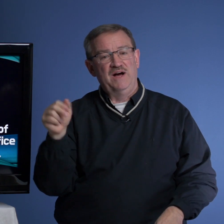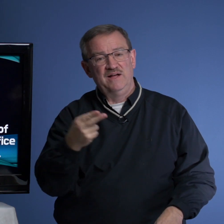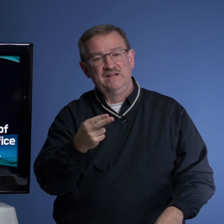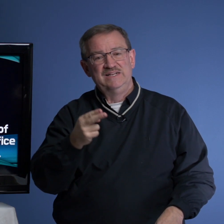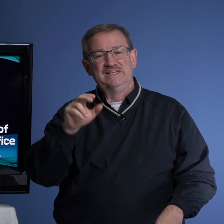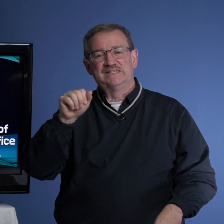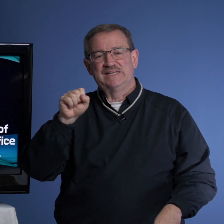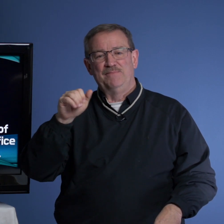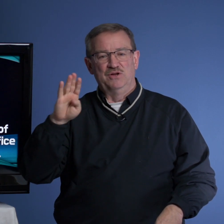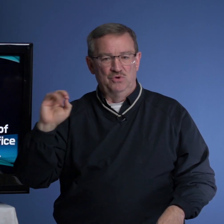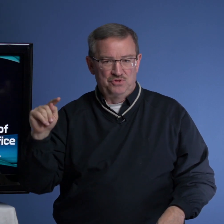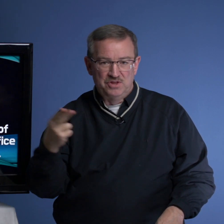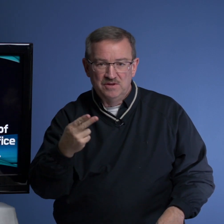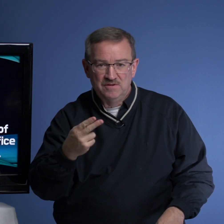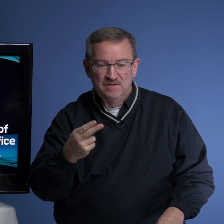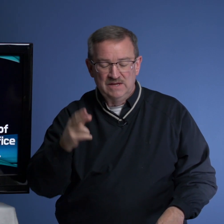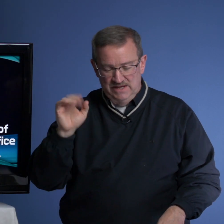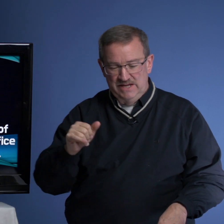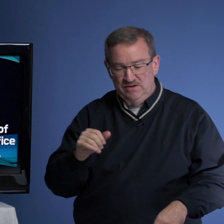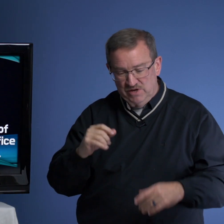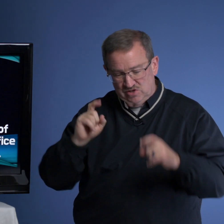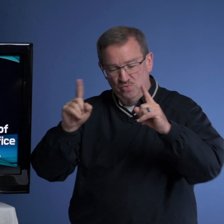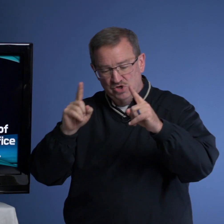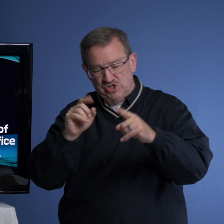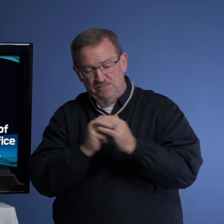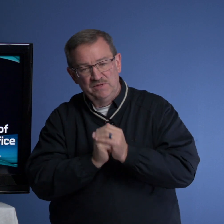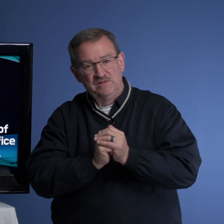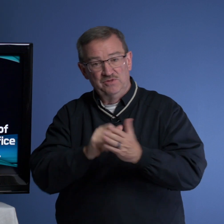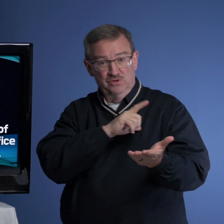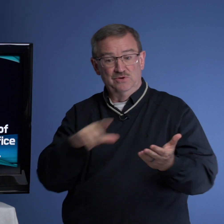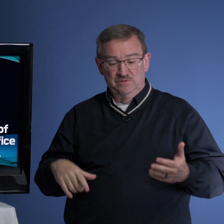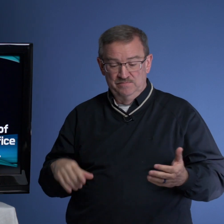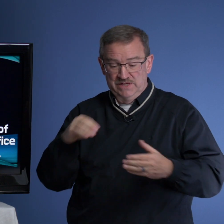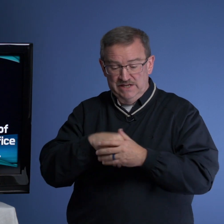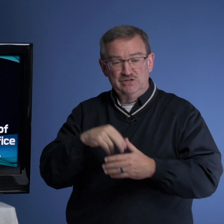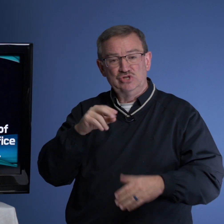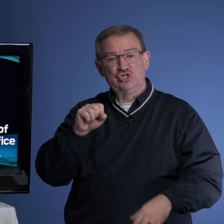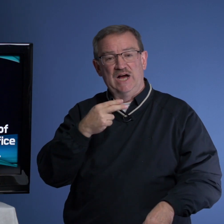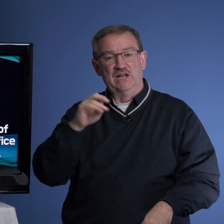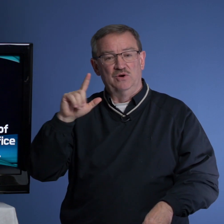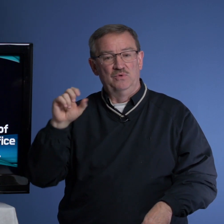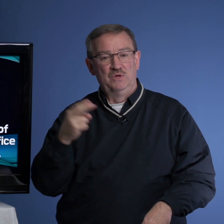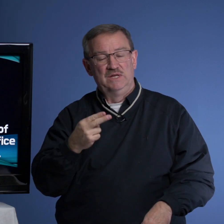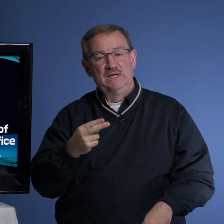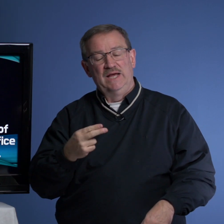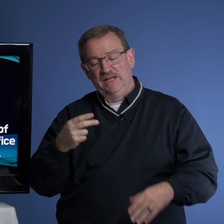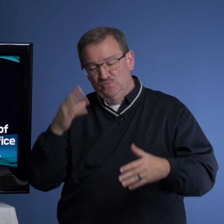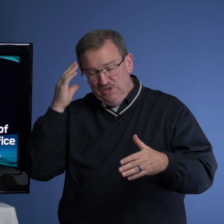Sabaoth. He went to worship the Lord in Shiloh. And we